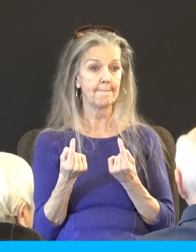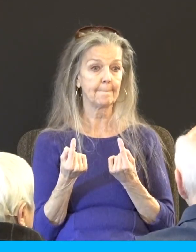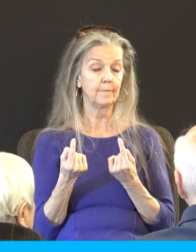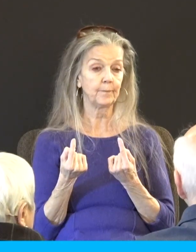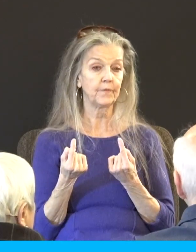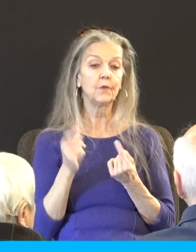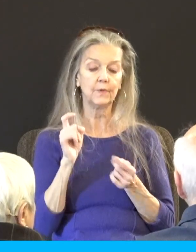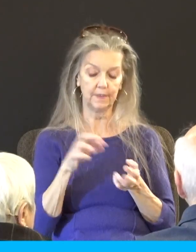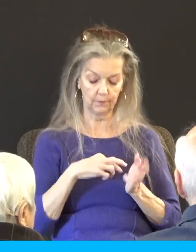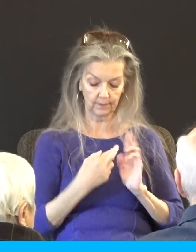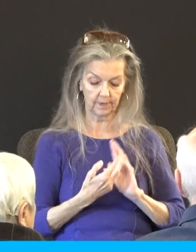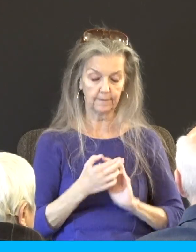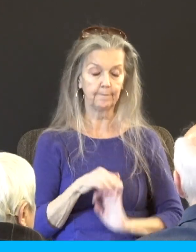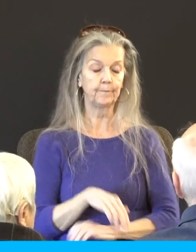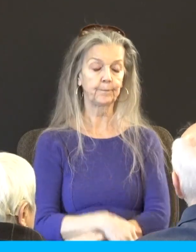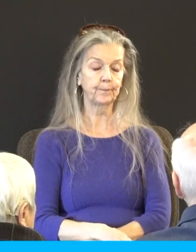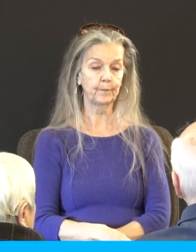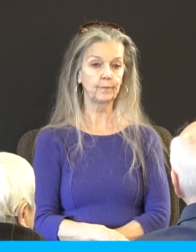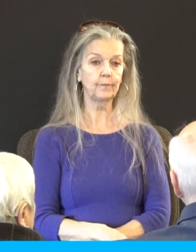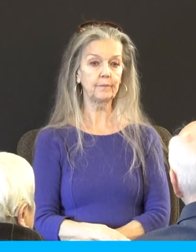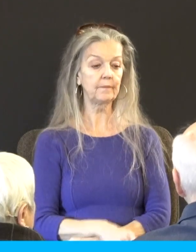need to repent and they don't want to preach that